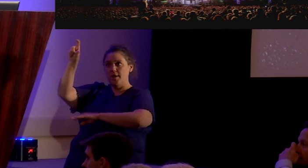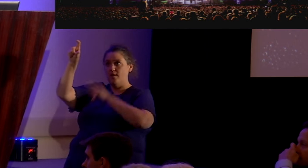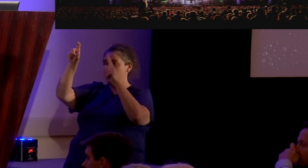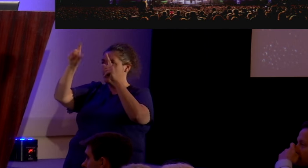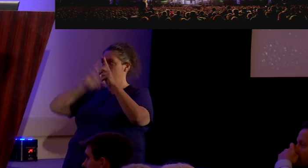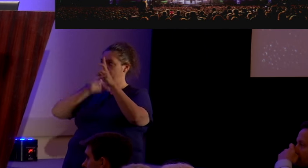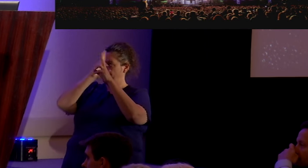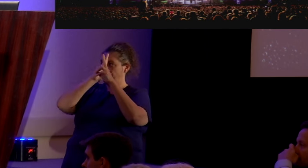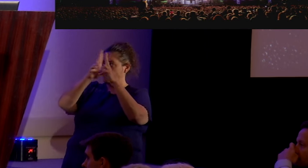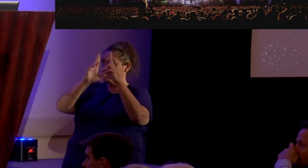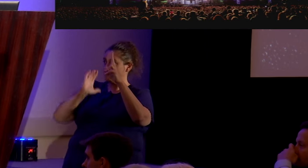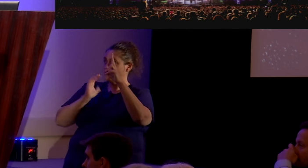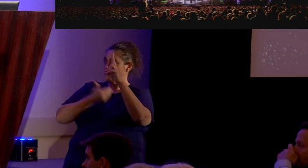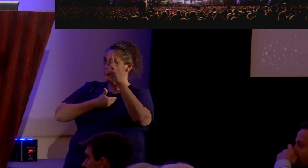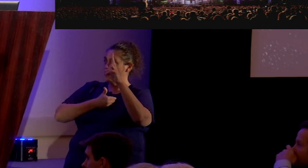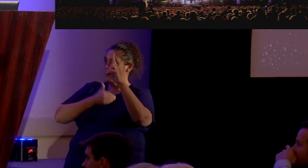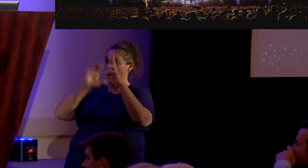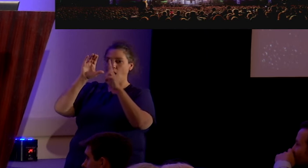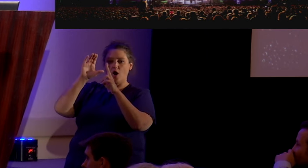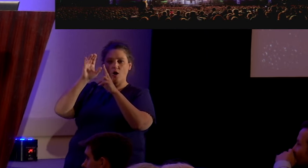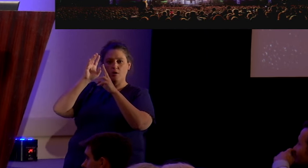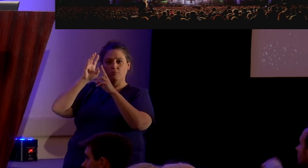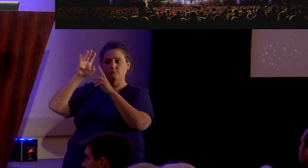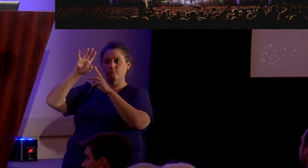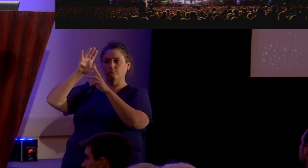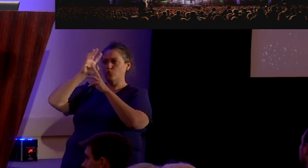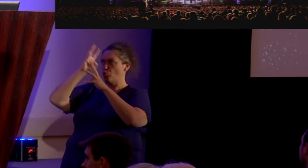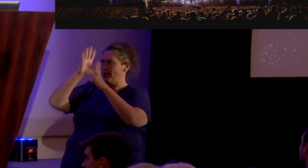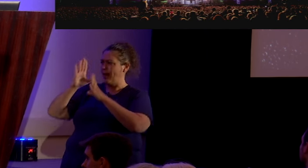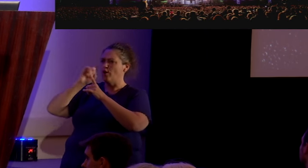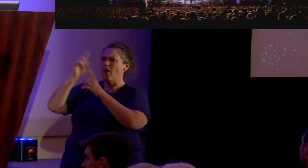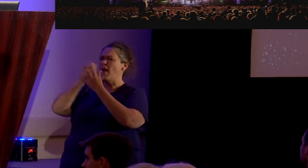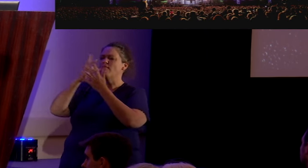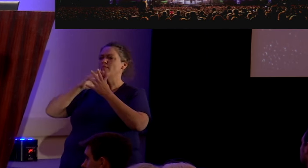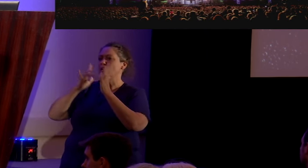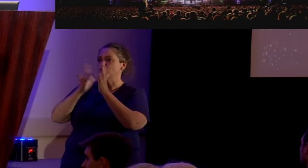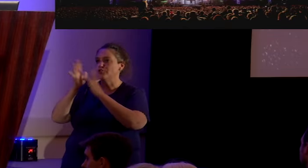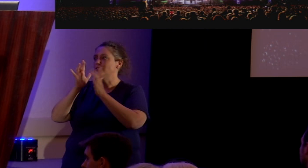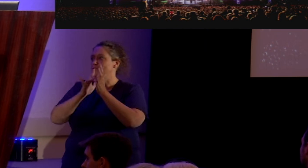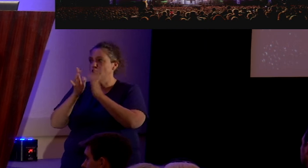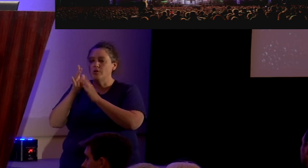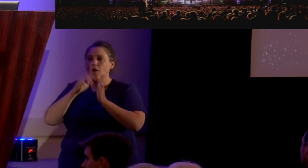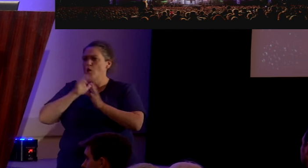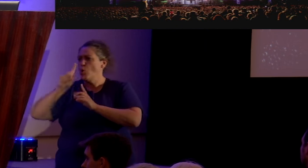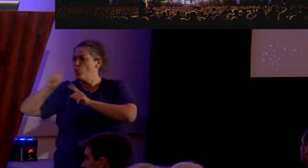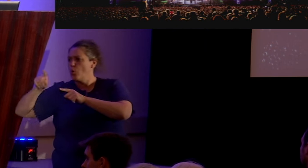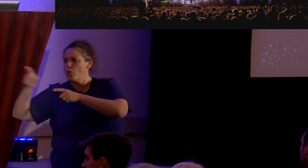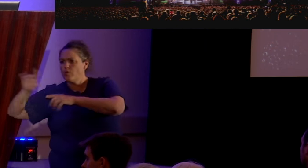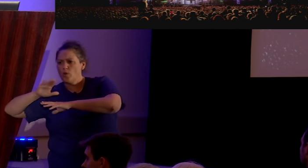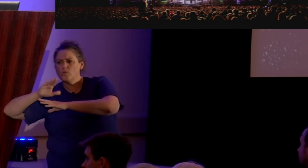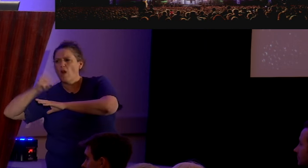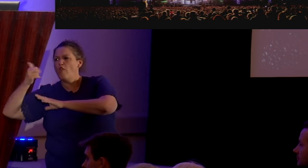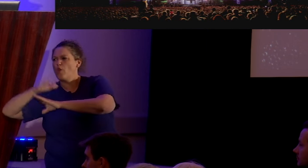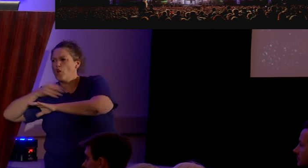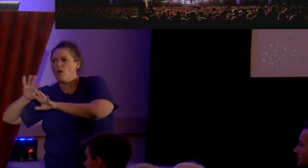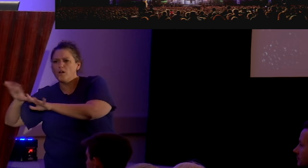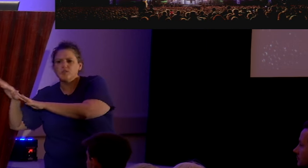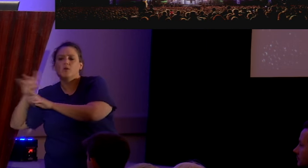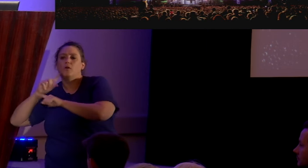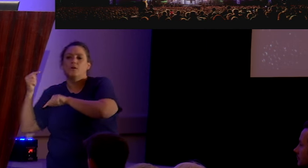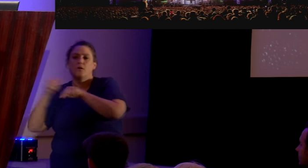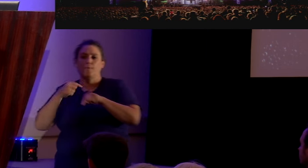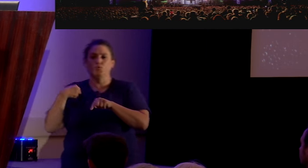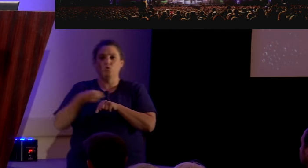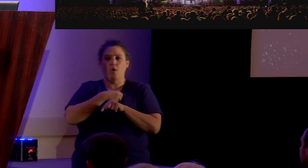creator? My screen's a little bit, but the whole thing is just Jesus, Jesus, Jesus. Don't go to Lollapalooza. Don't go to this concert. Don't go here. Come to